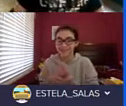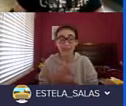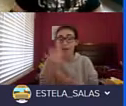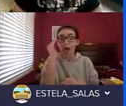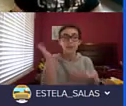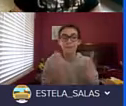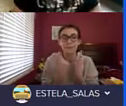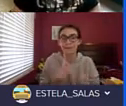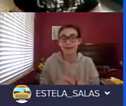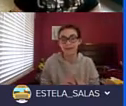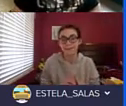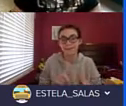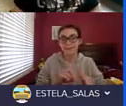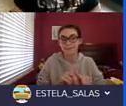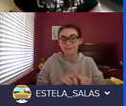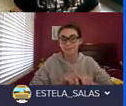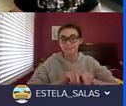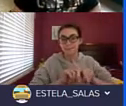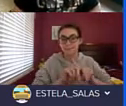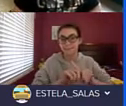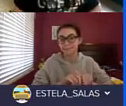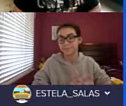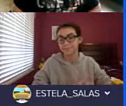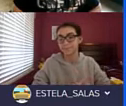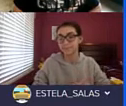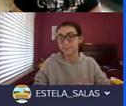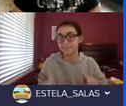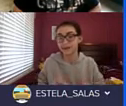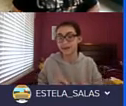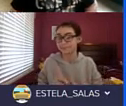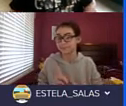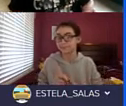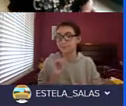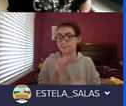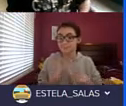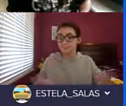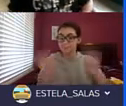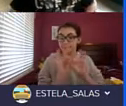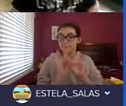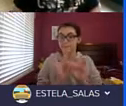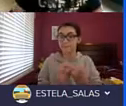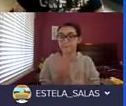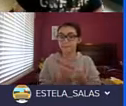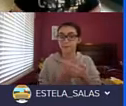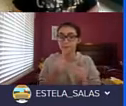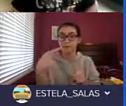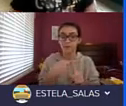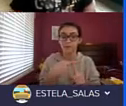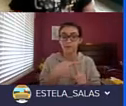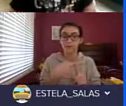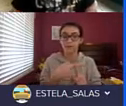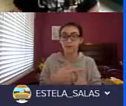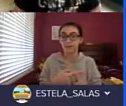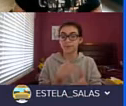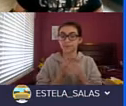dance so congratulations for those